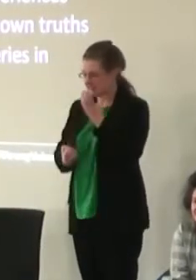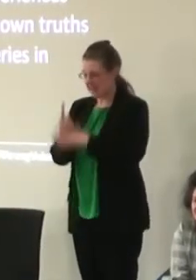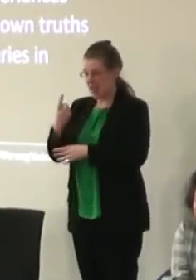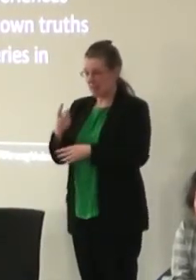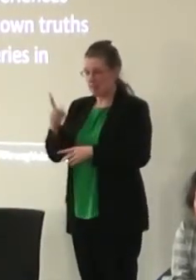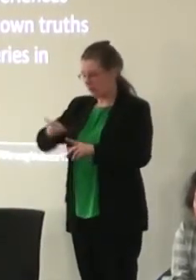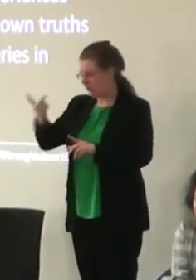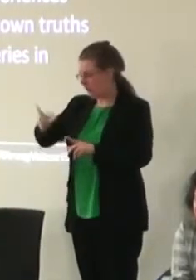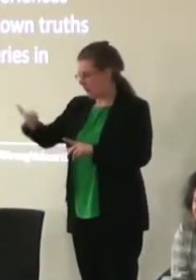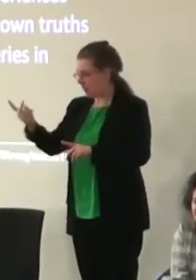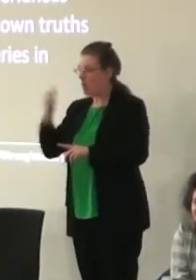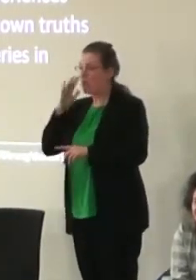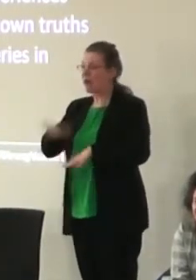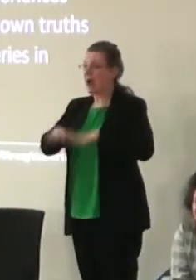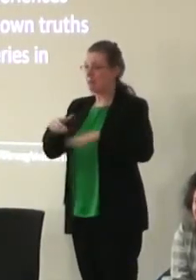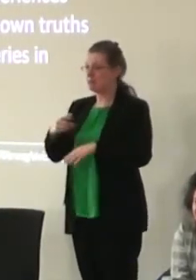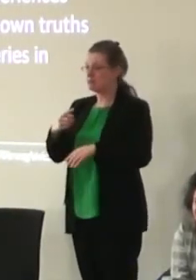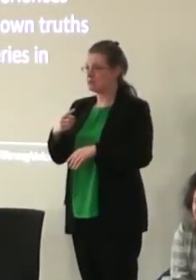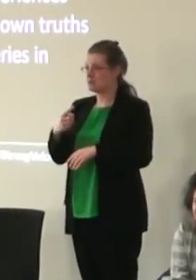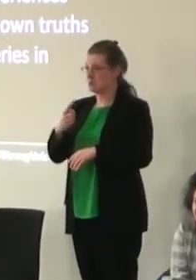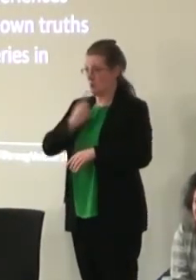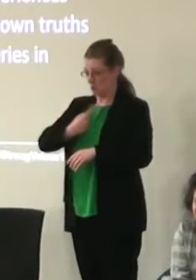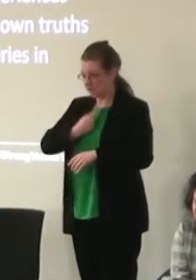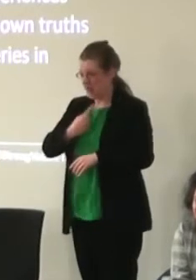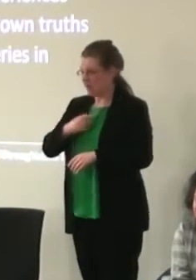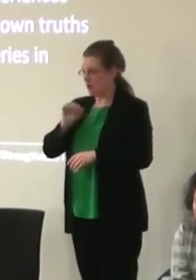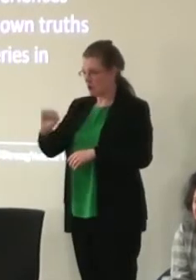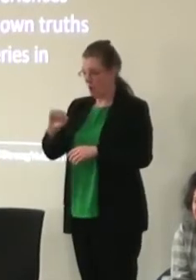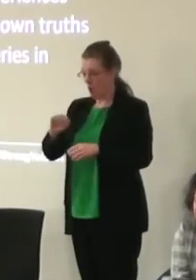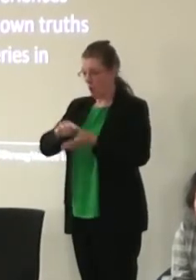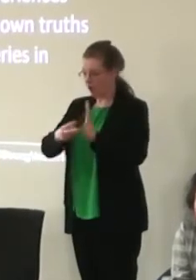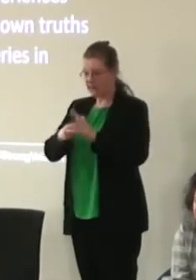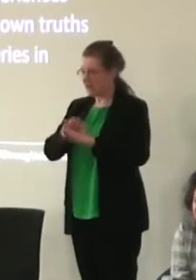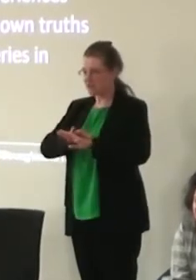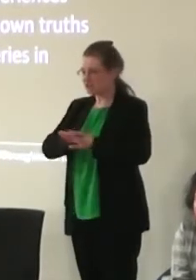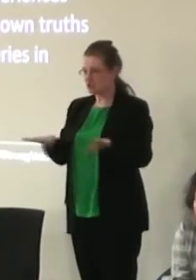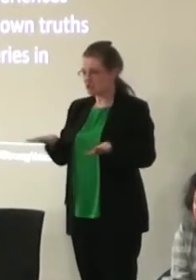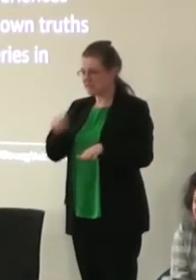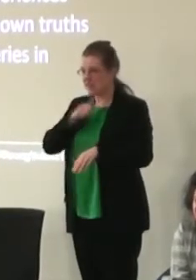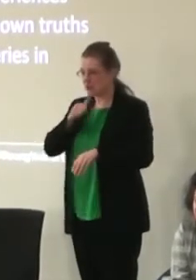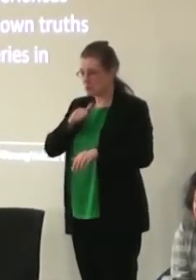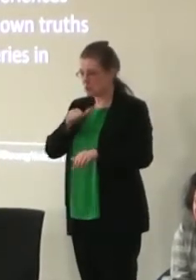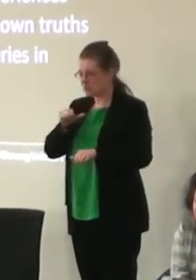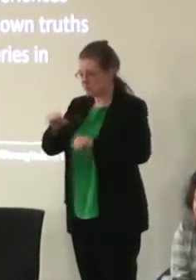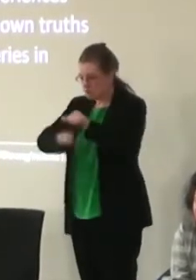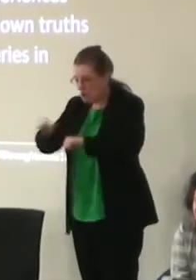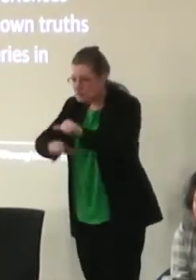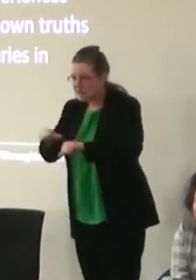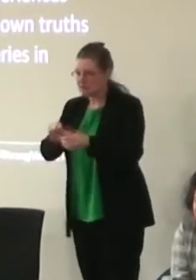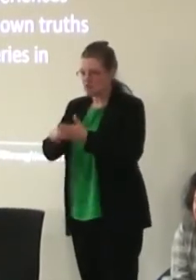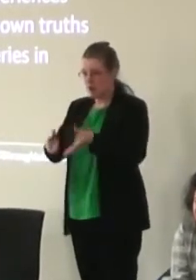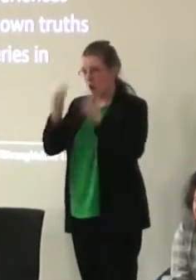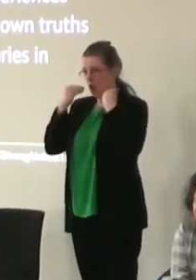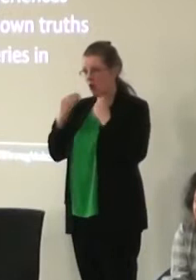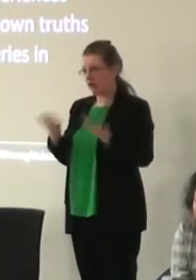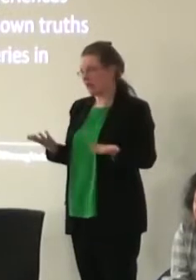until it actually happens to you or your organisation it doesn't actually get processed into real learning that has a major impact.